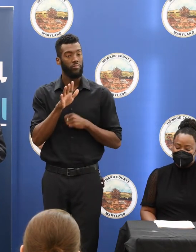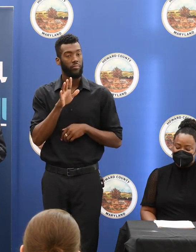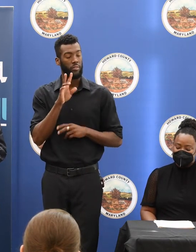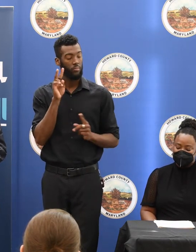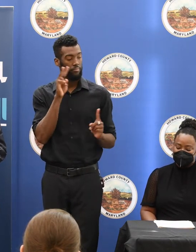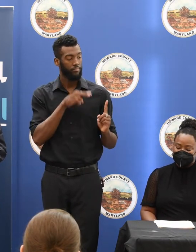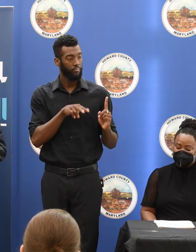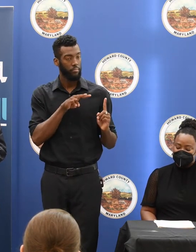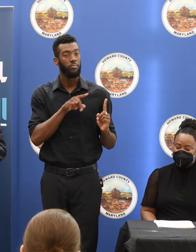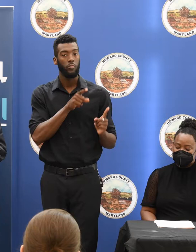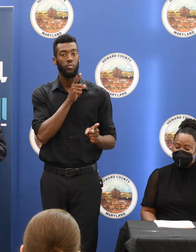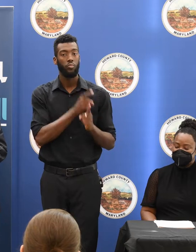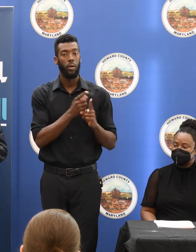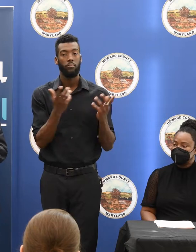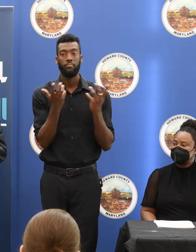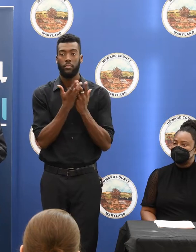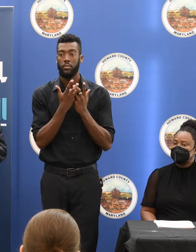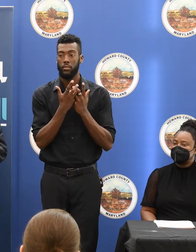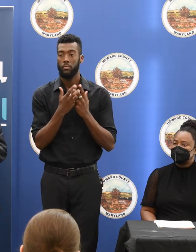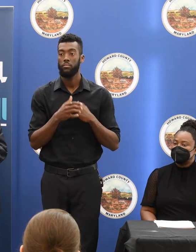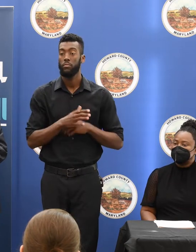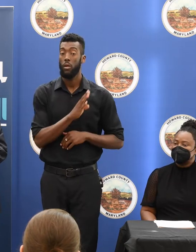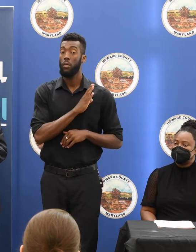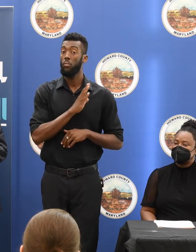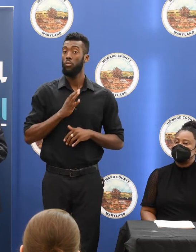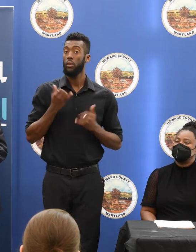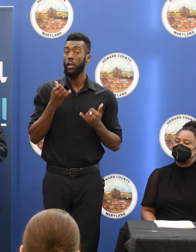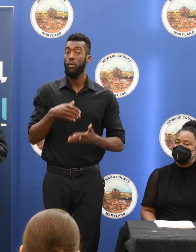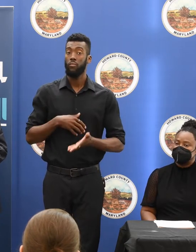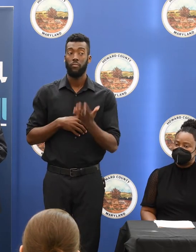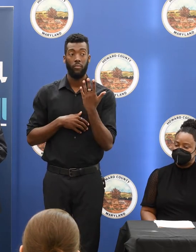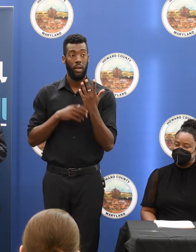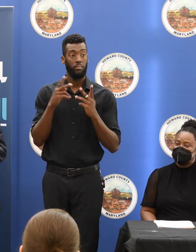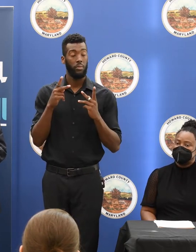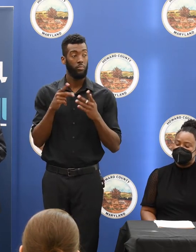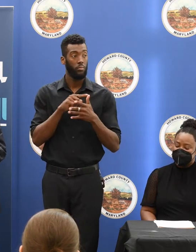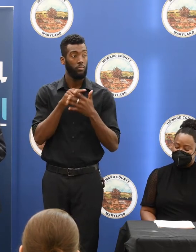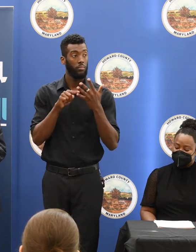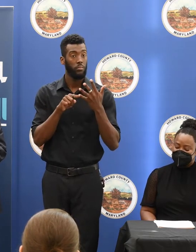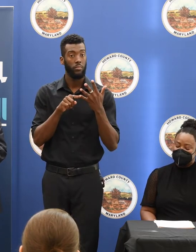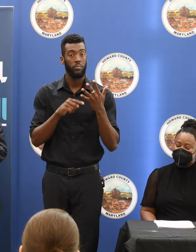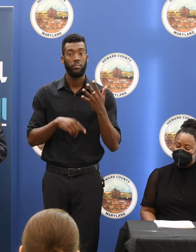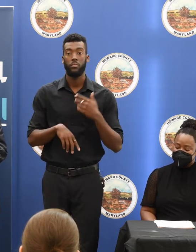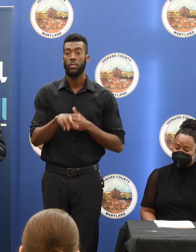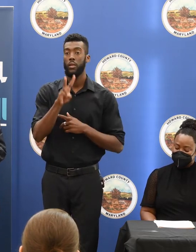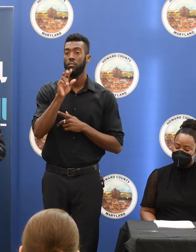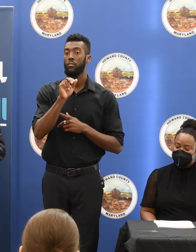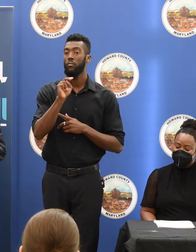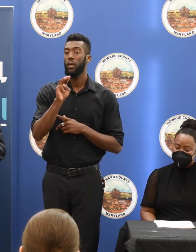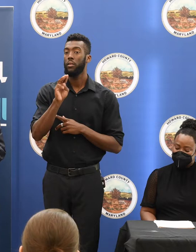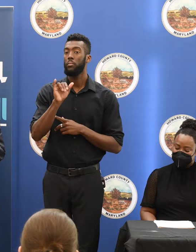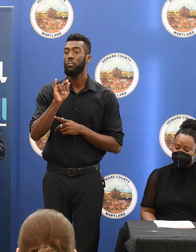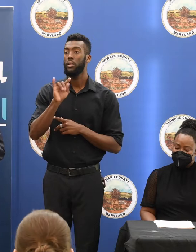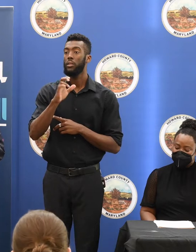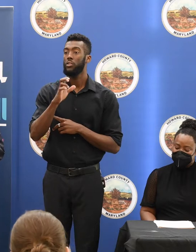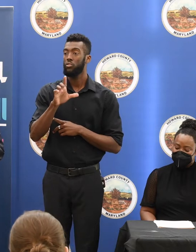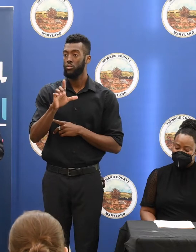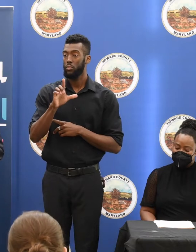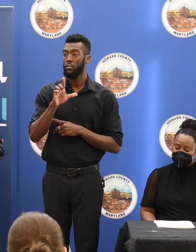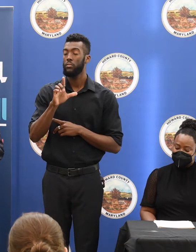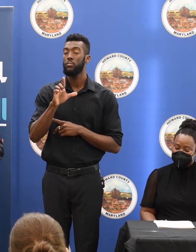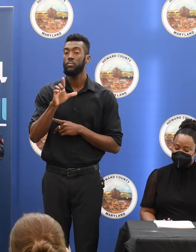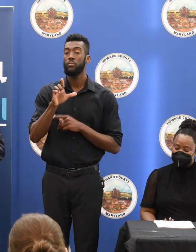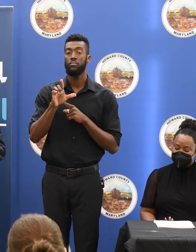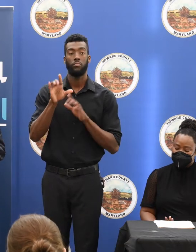the right person to the board. The board has five people, chaired by Van Mitchell, former health secretary, who's also